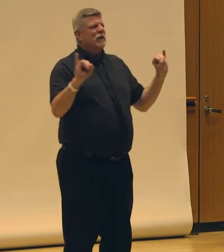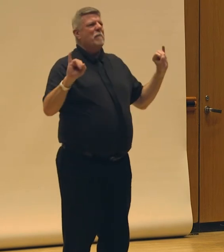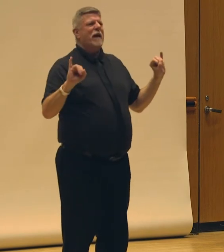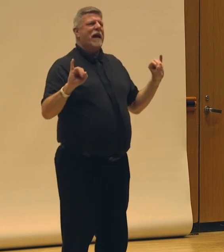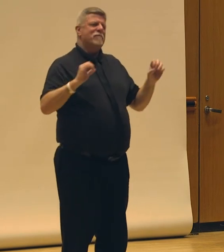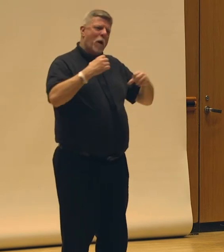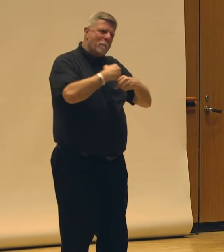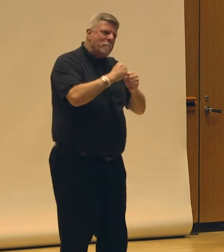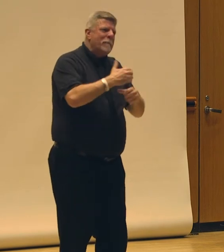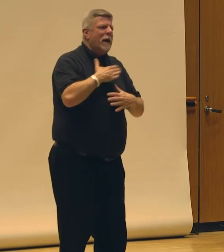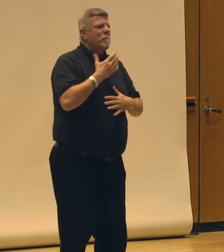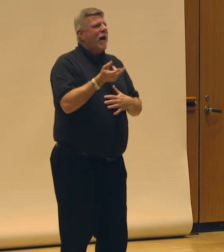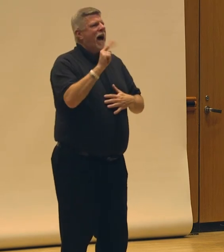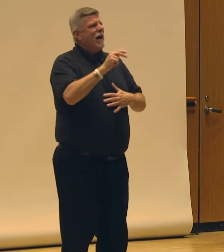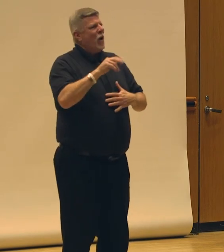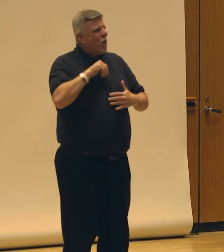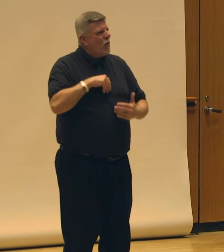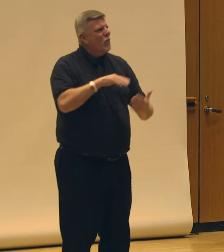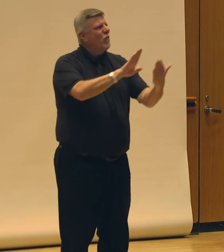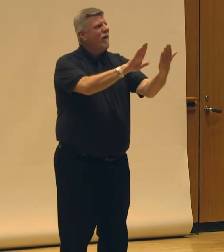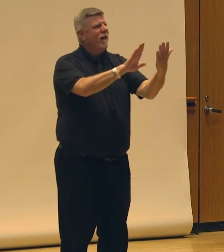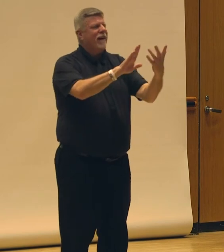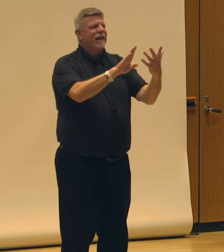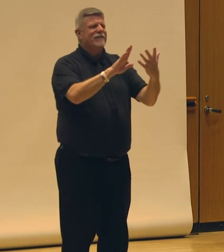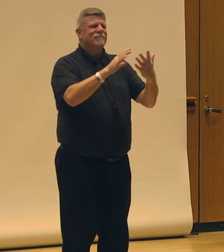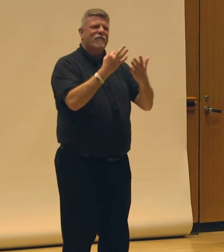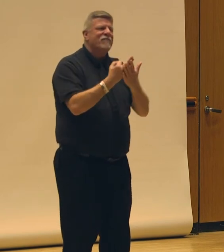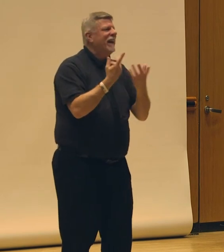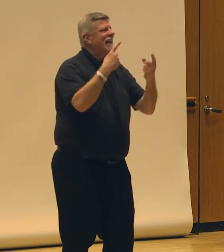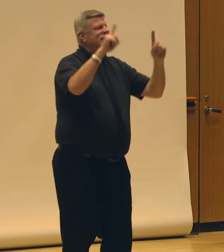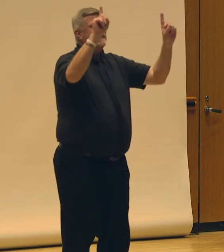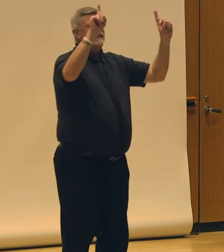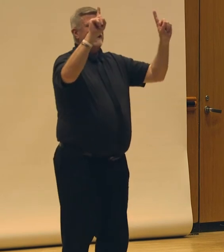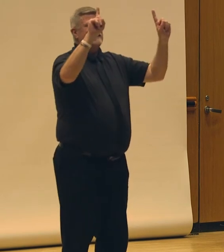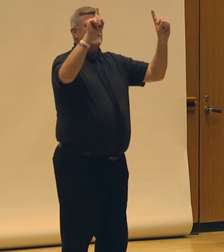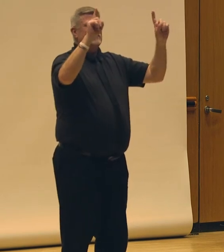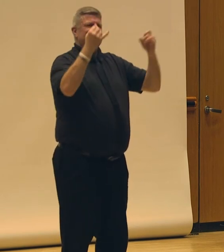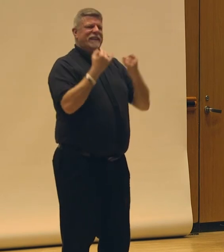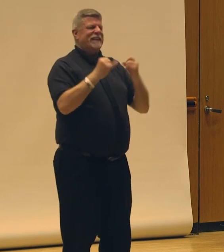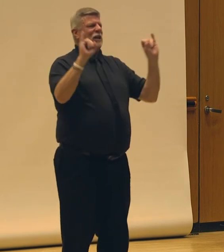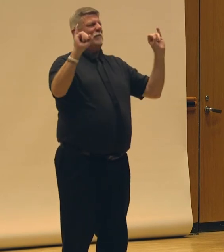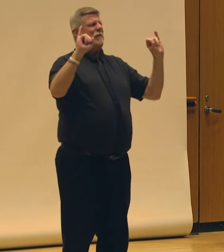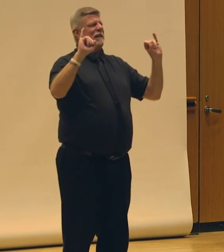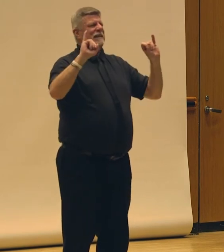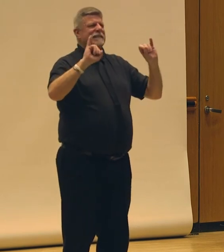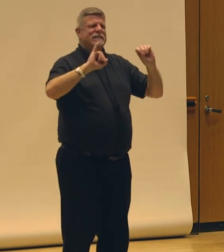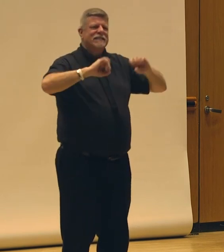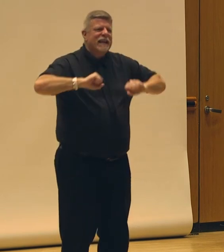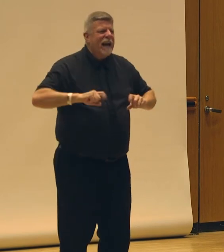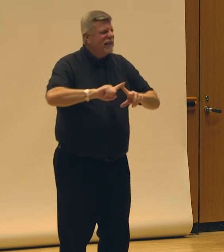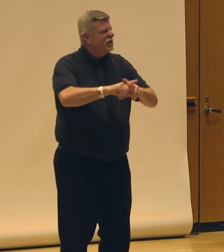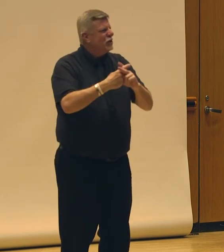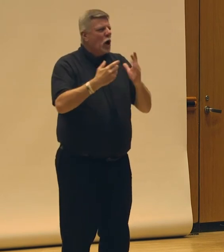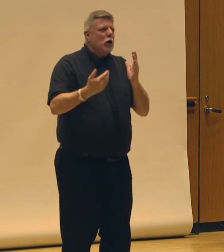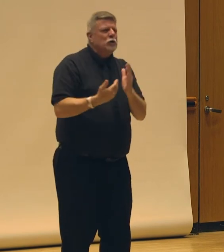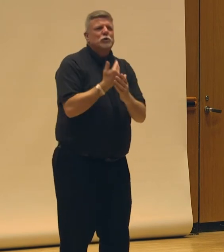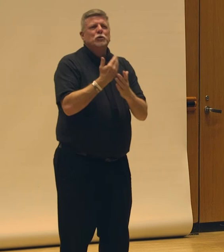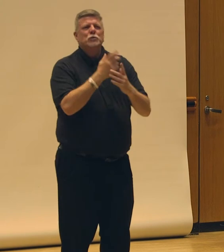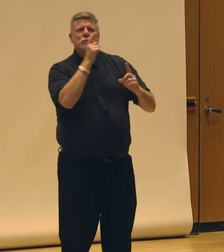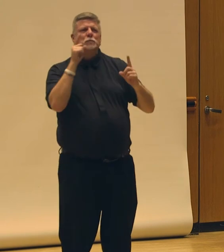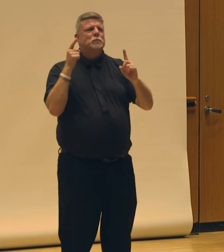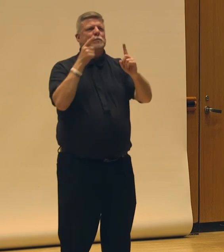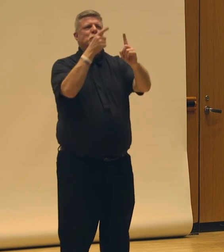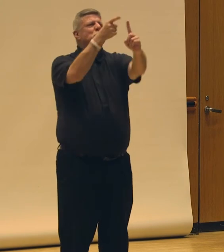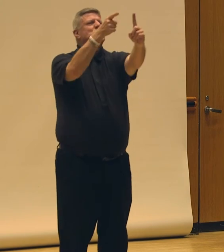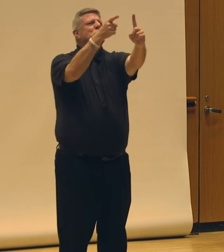own path, to be financially successful and independent, to pioneer new frontiers. Like,